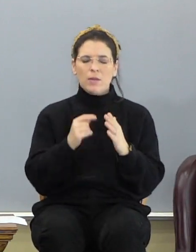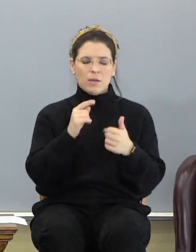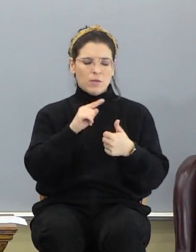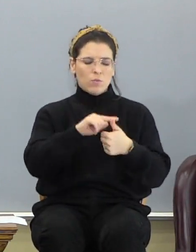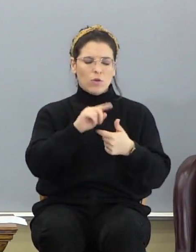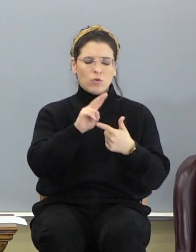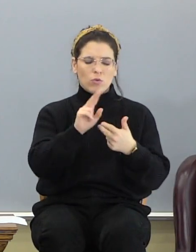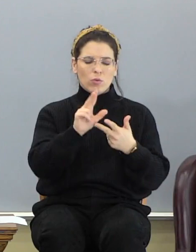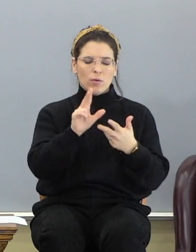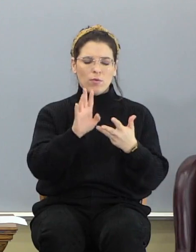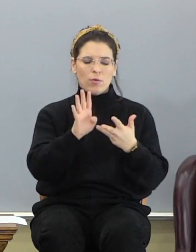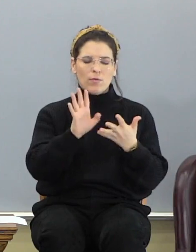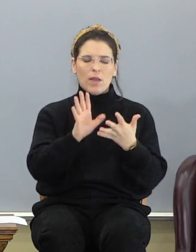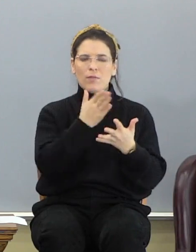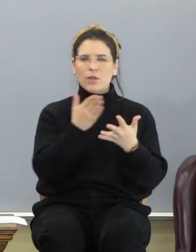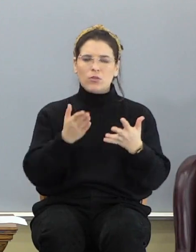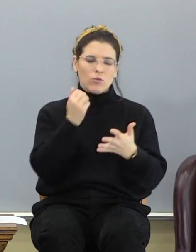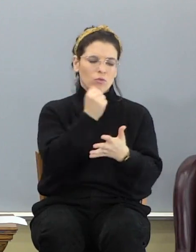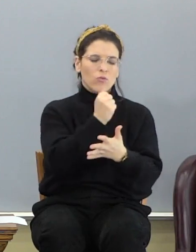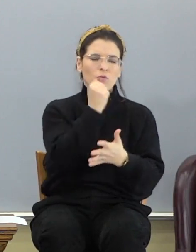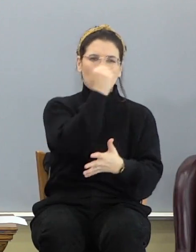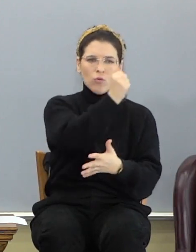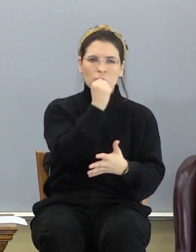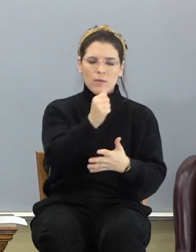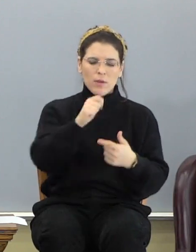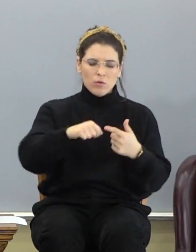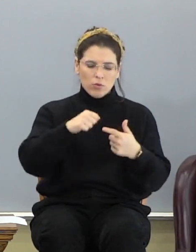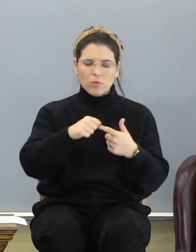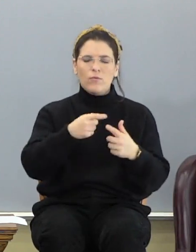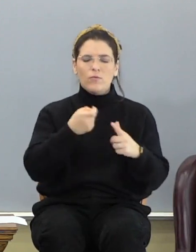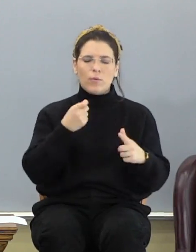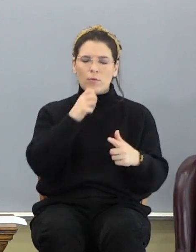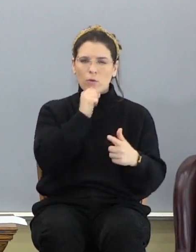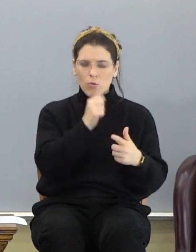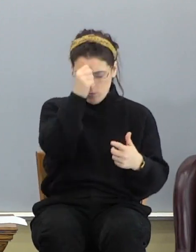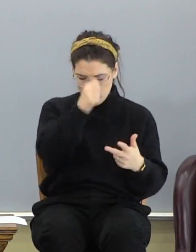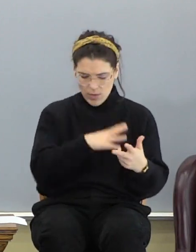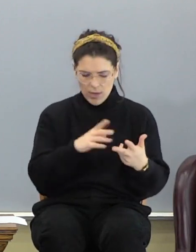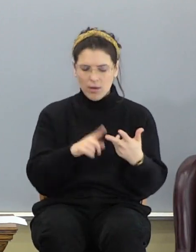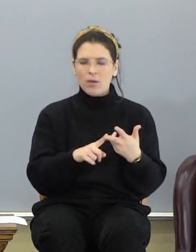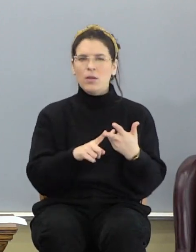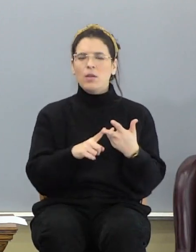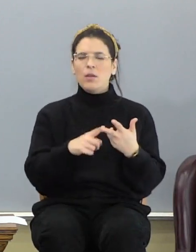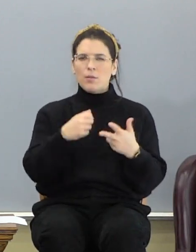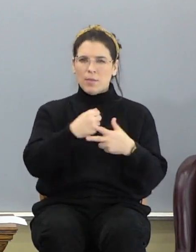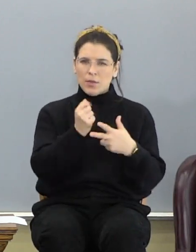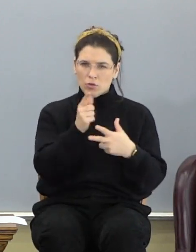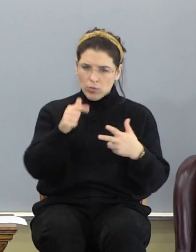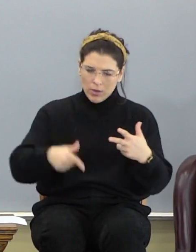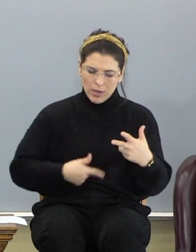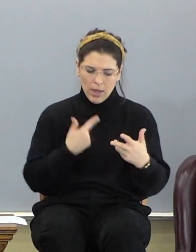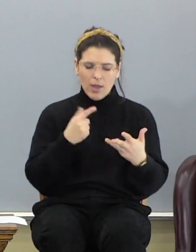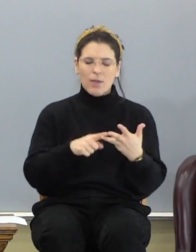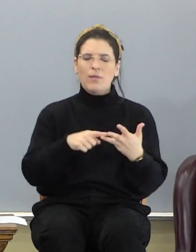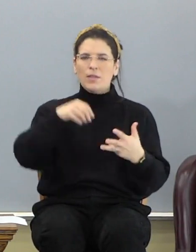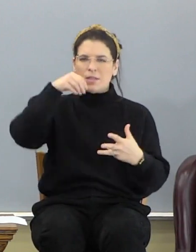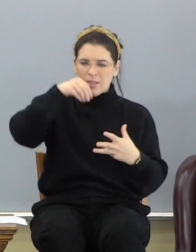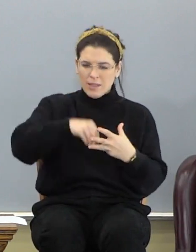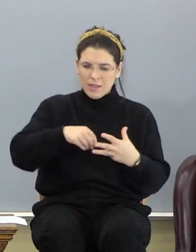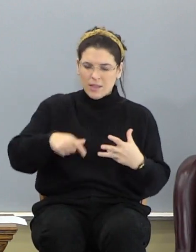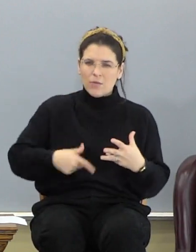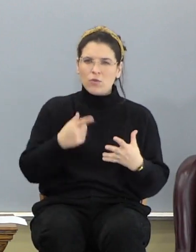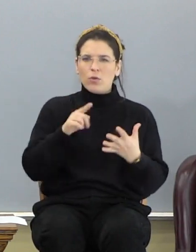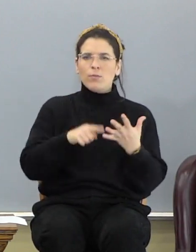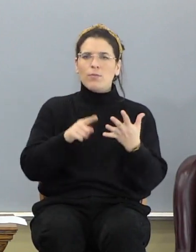to you. He crucifies you in Christ, circumcises you away from the old man. He are, he regenerates you. I, he indwells you.